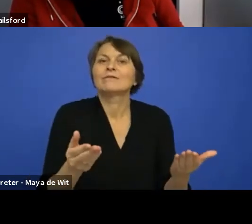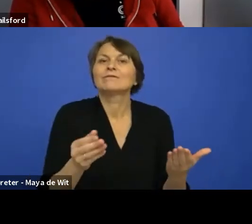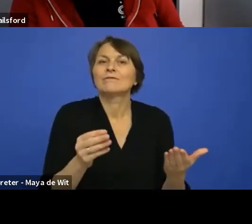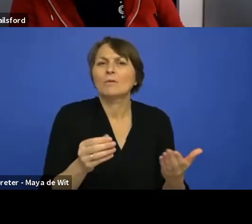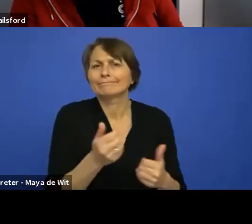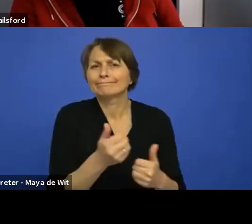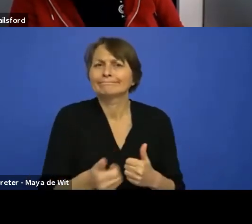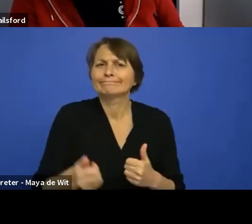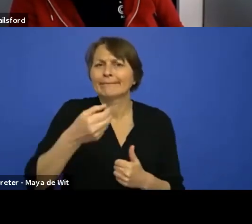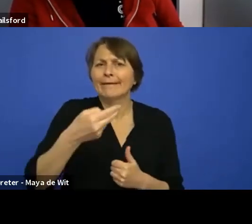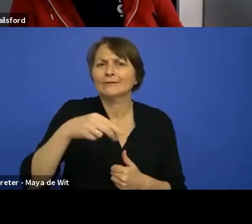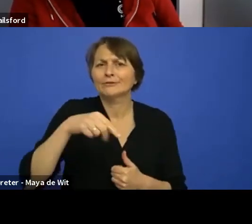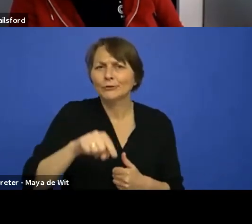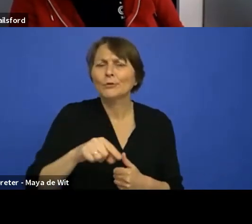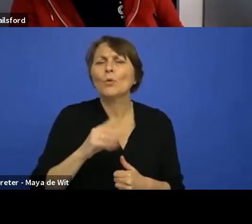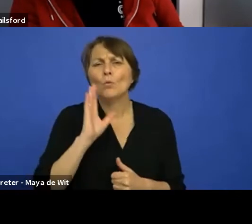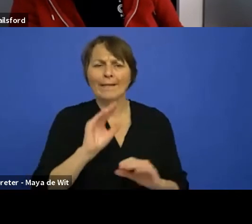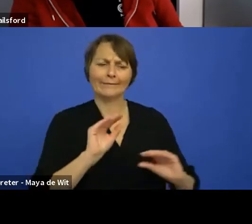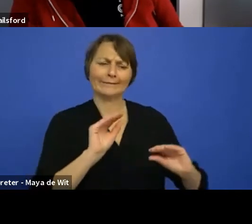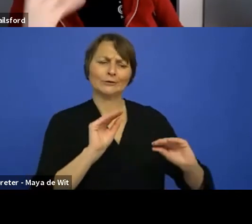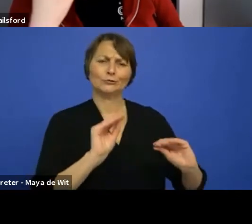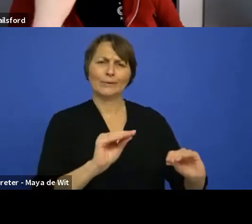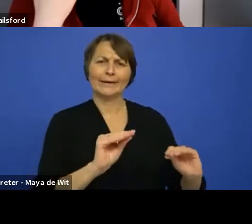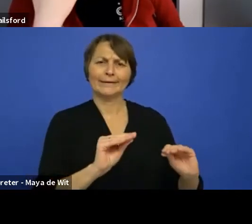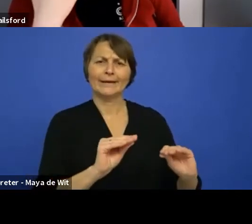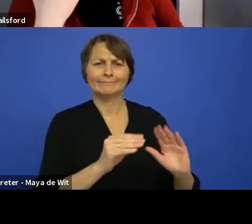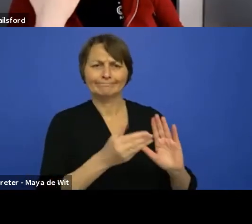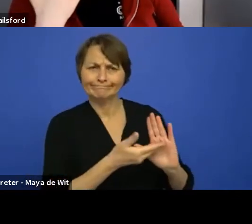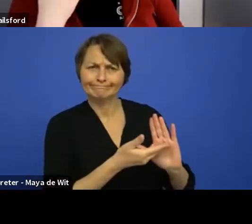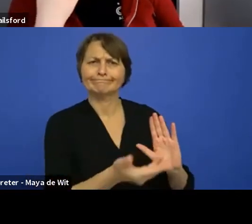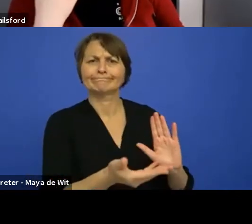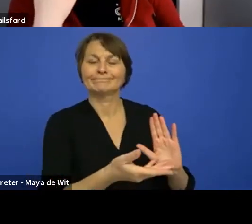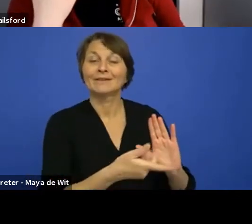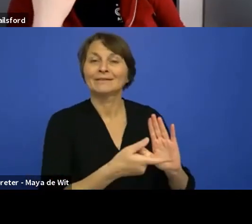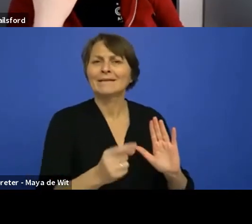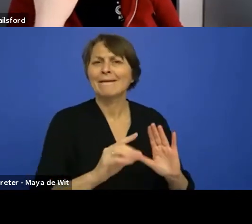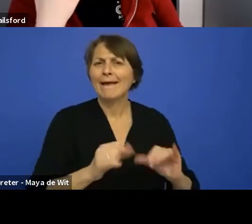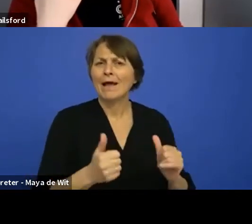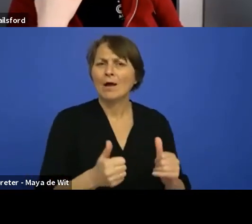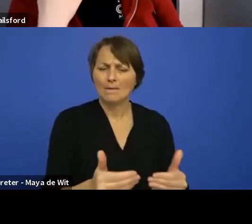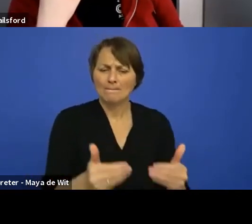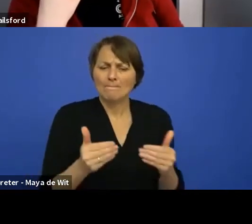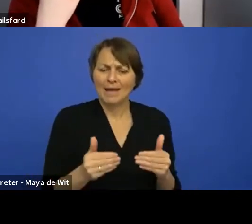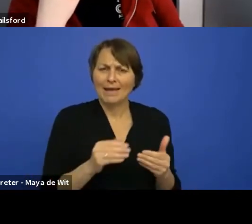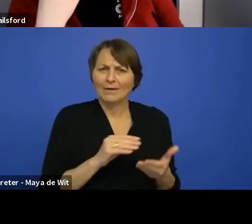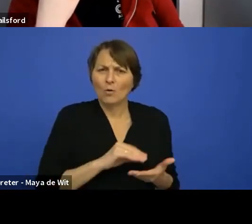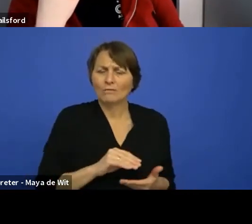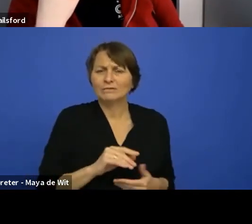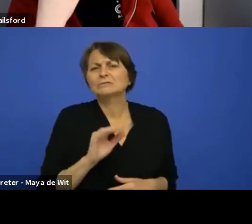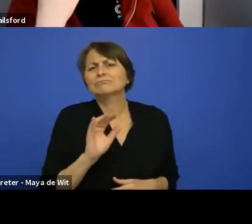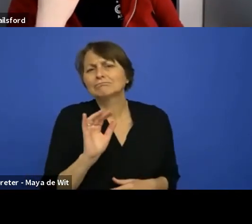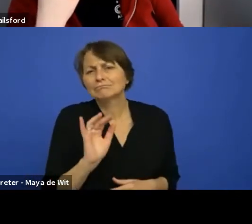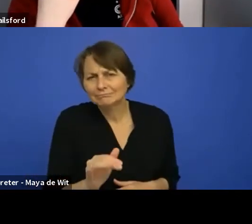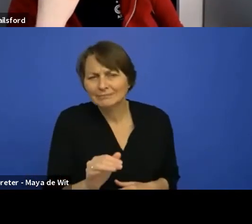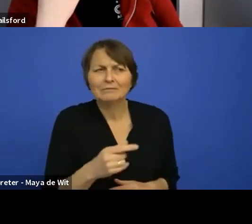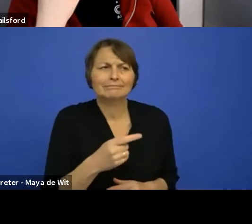extending the back office, which will, of course, be updated and, and people who buy it within some kind of period will have, you know, free